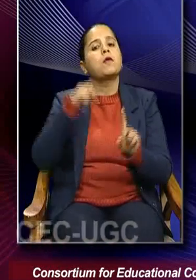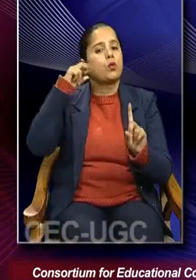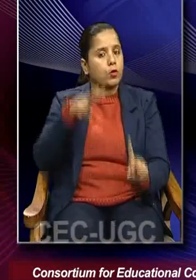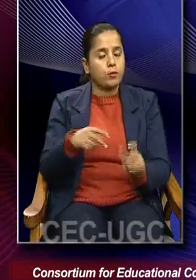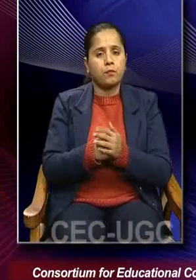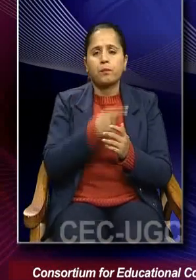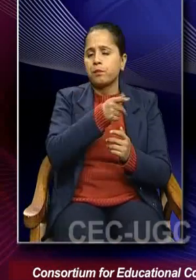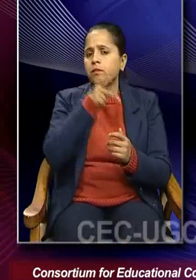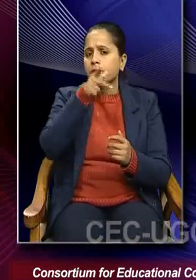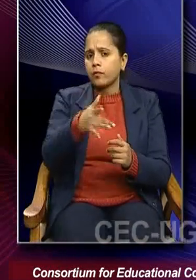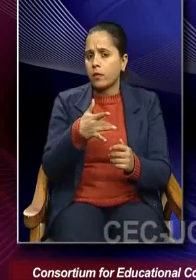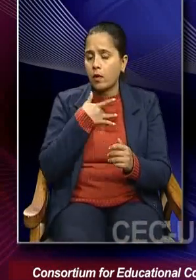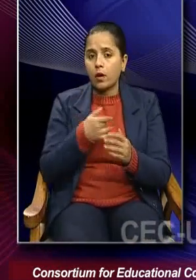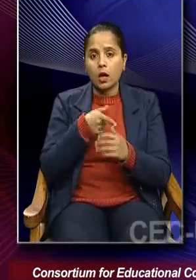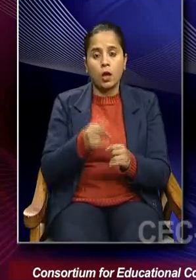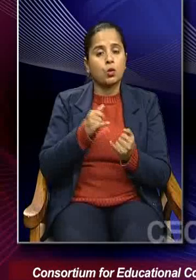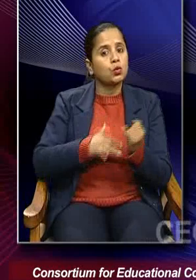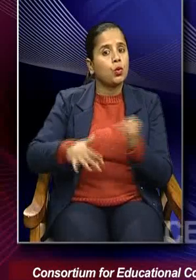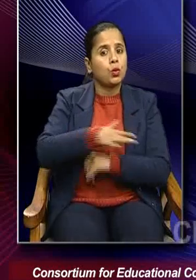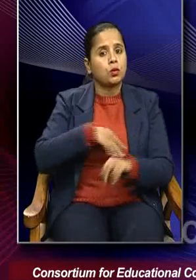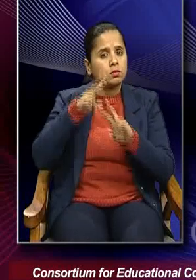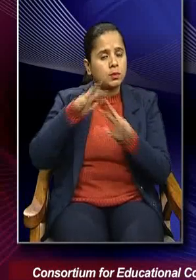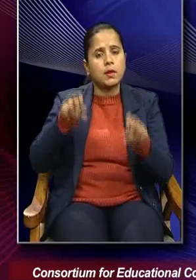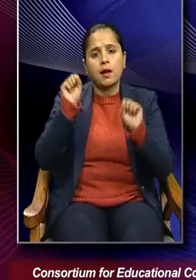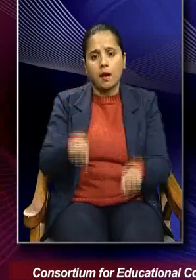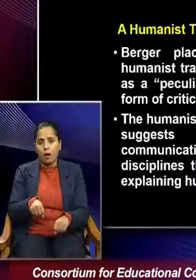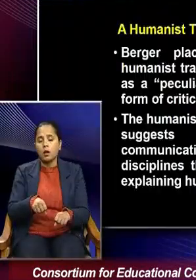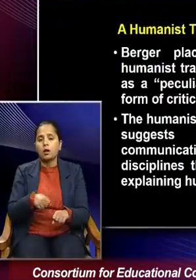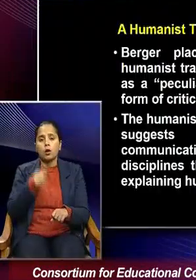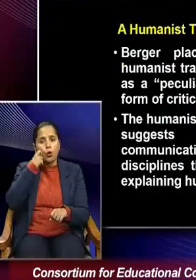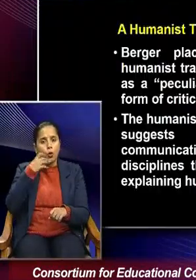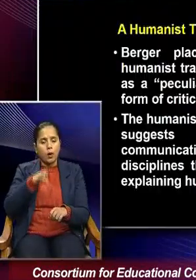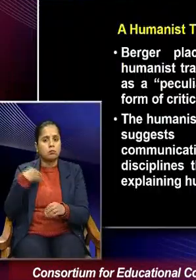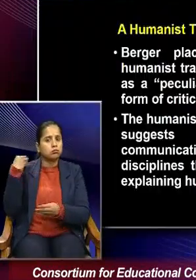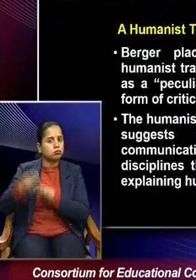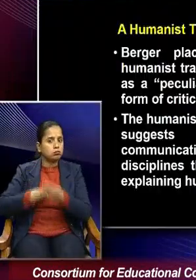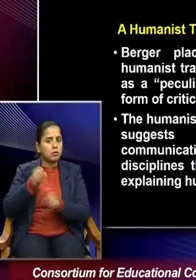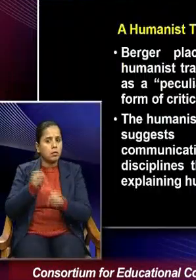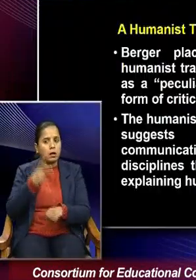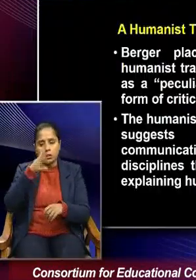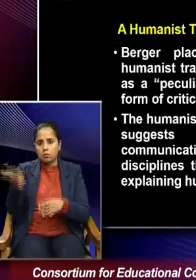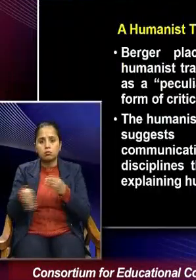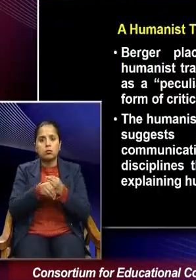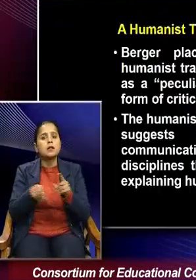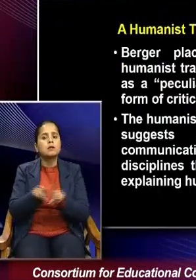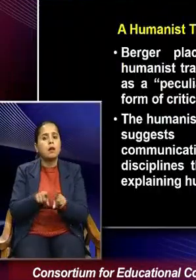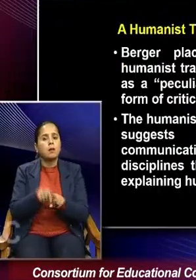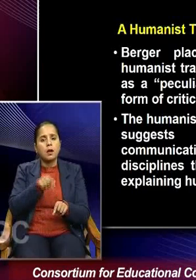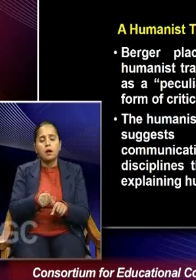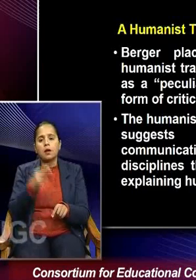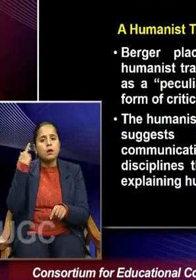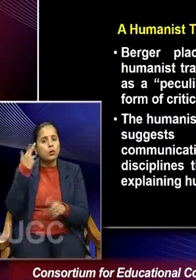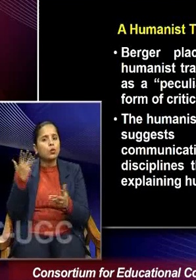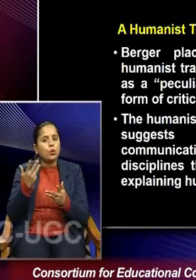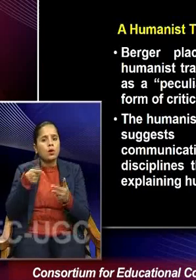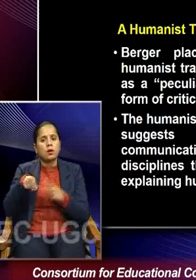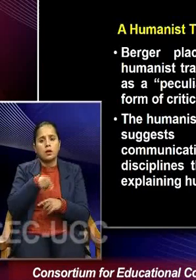of tells that sociology can be placed in the humanist tradition and therefore it is a peculiar